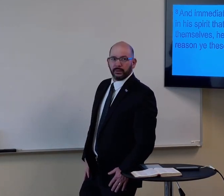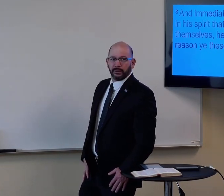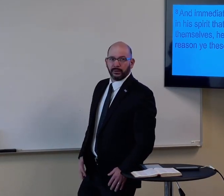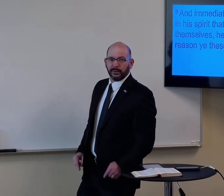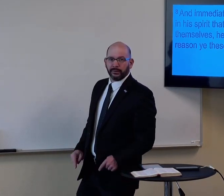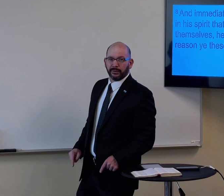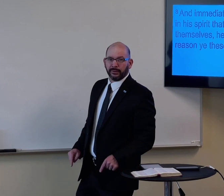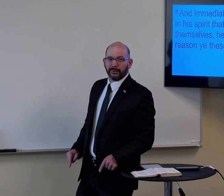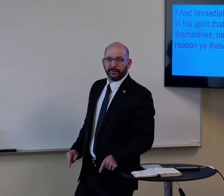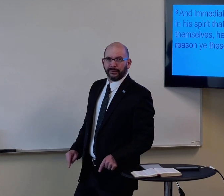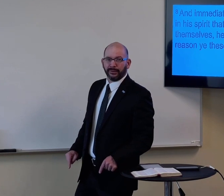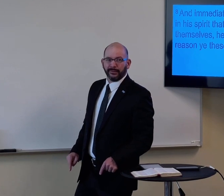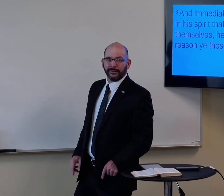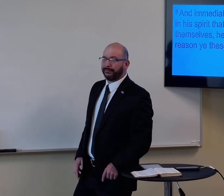They were probably scared.